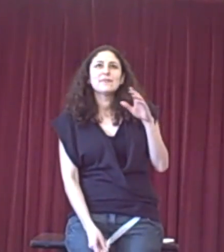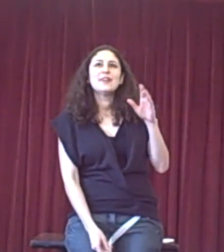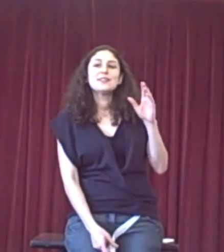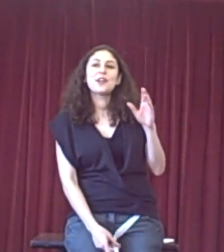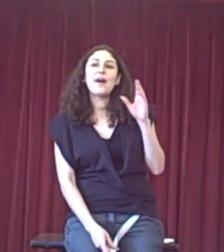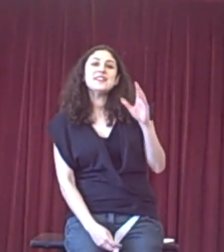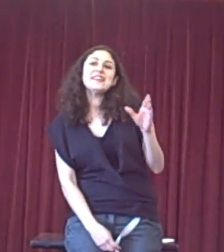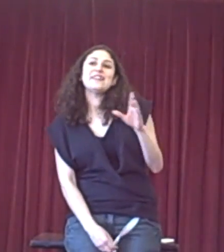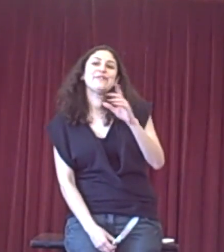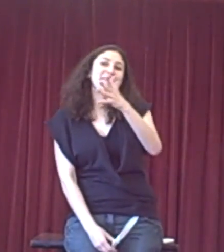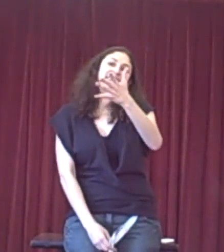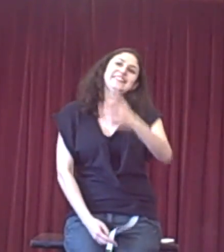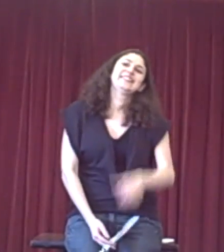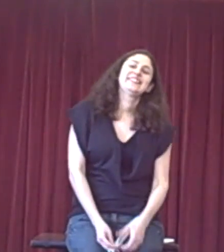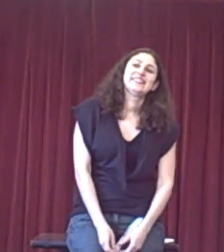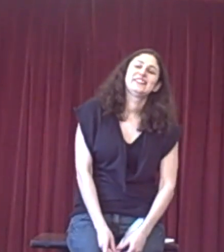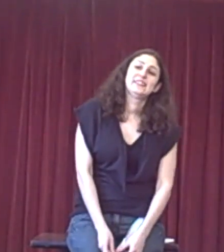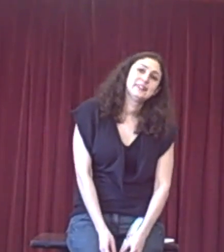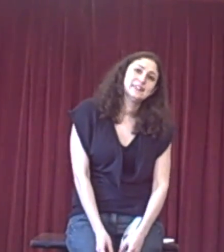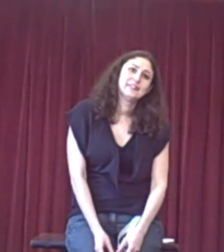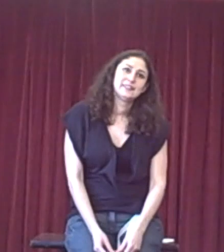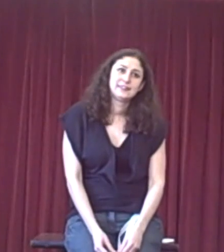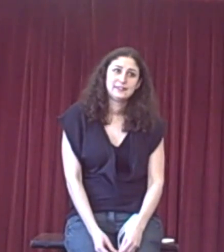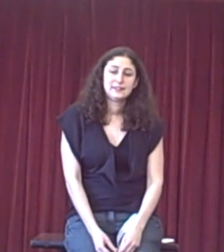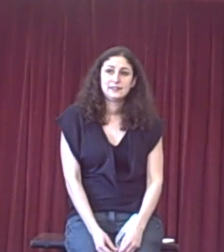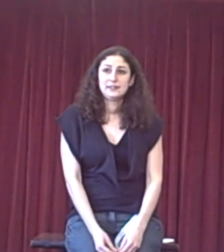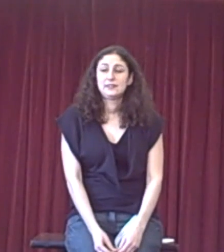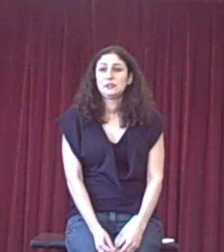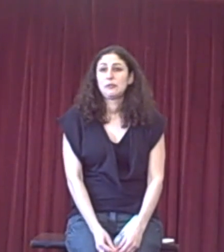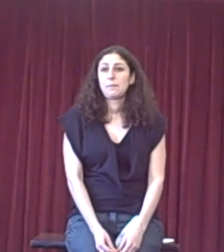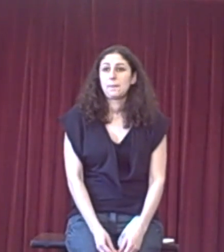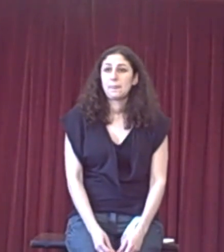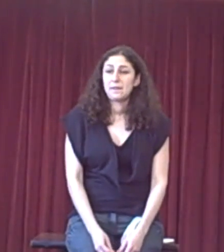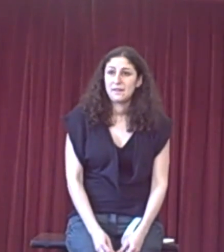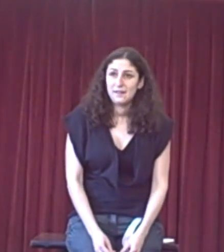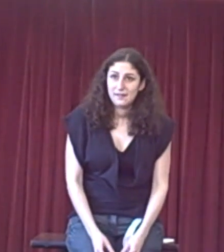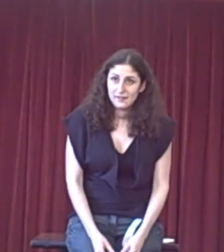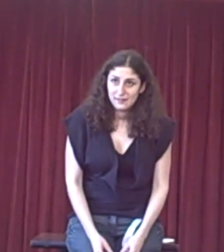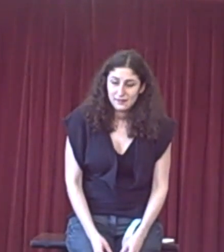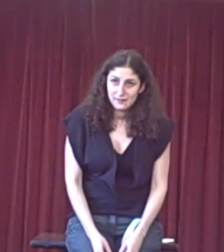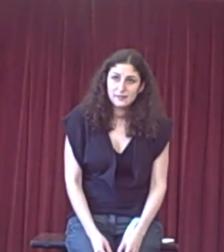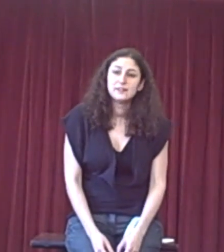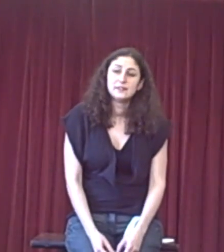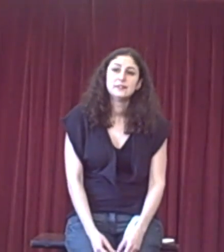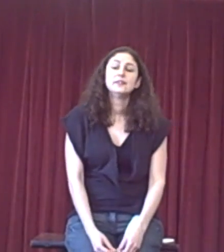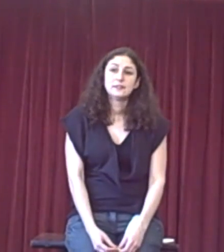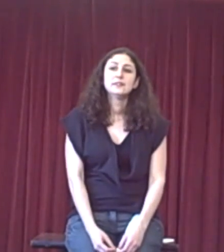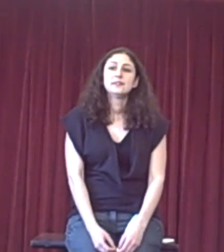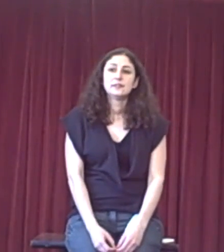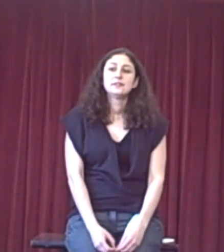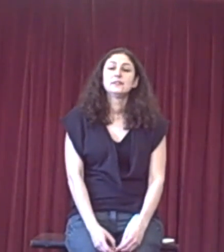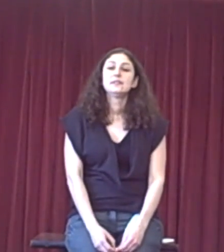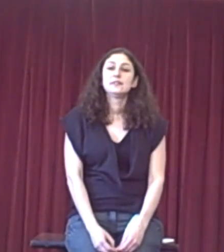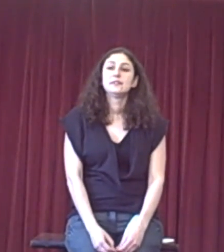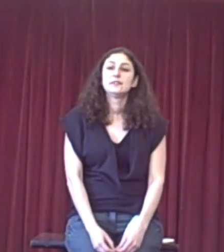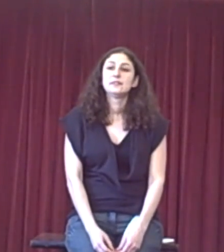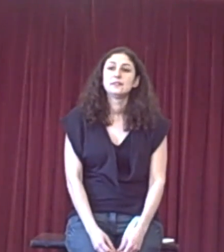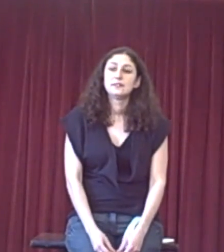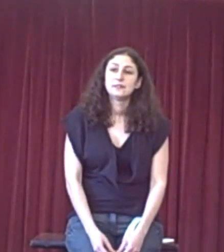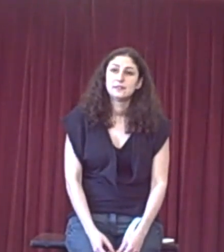So Anthony, yes. So when you attack the fundamental premises and stuff, right, how much detail do you have